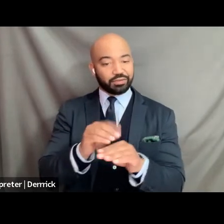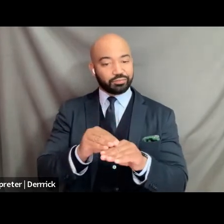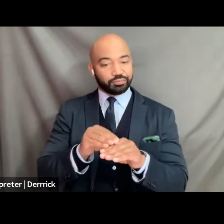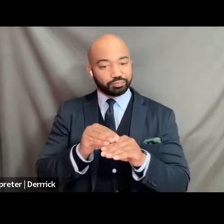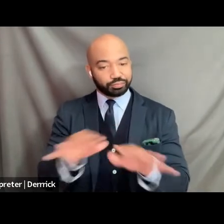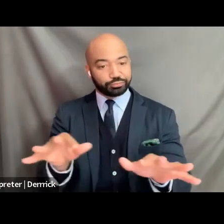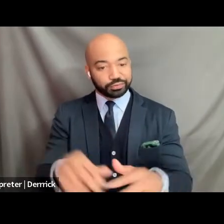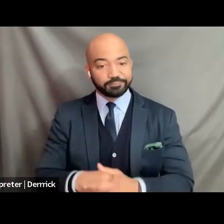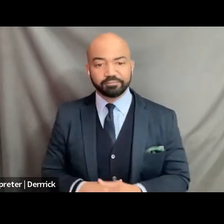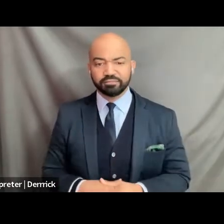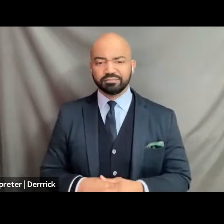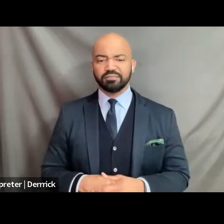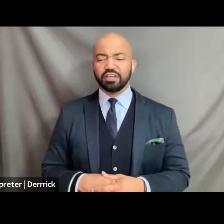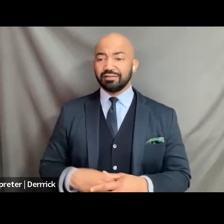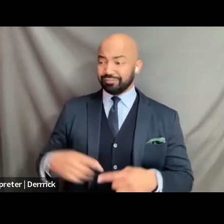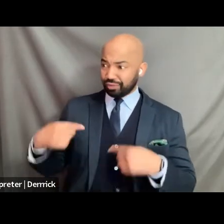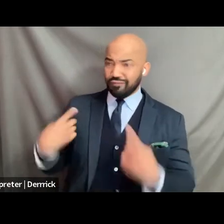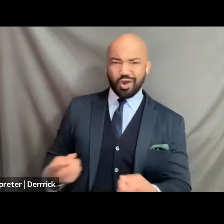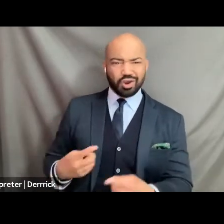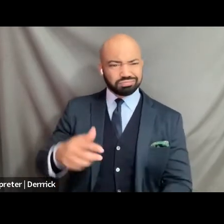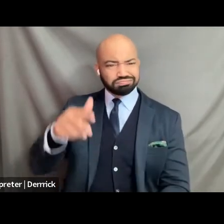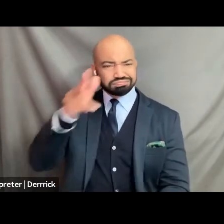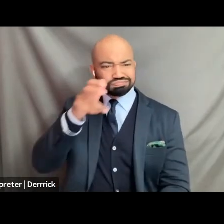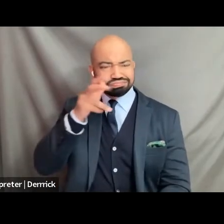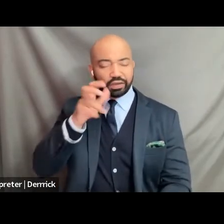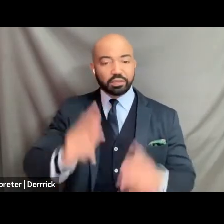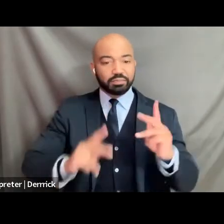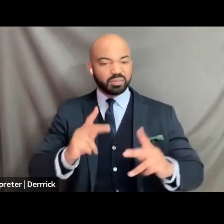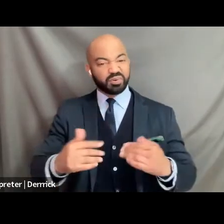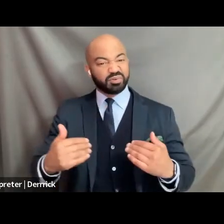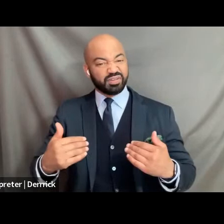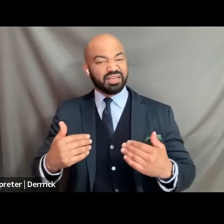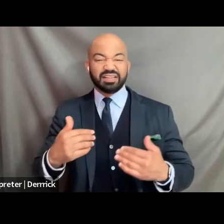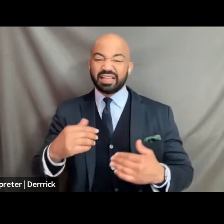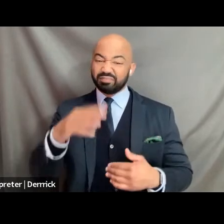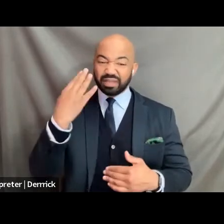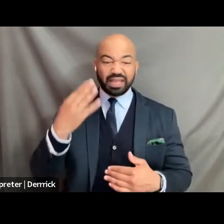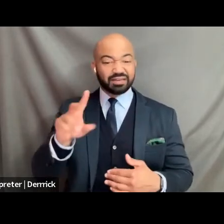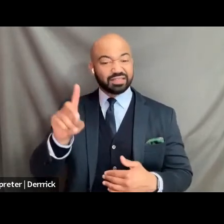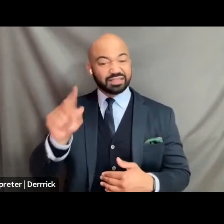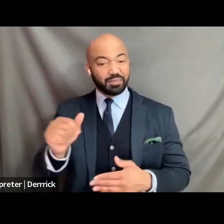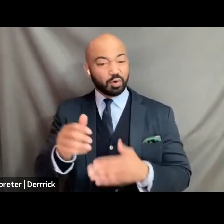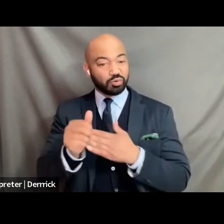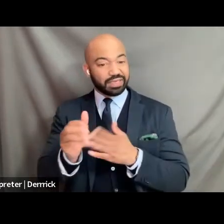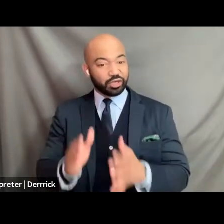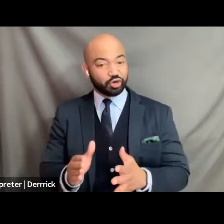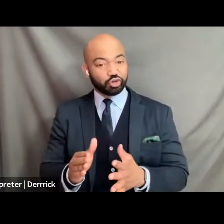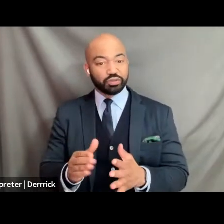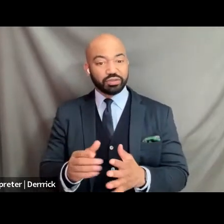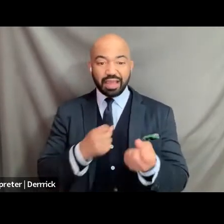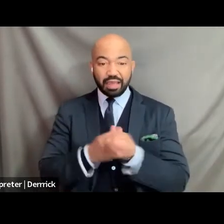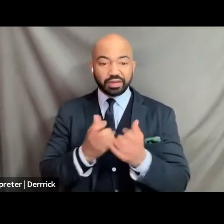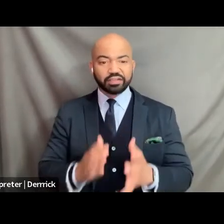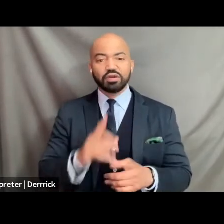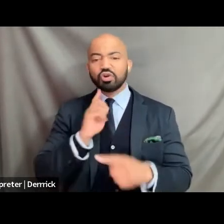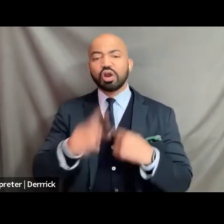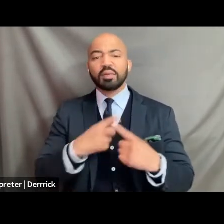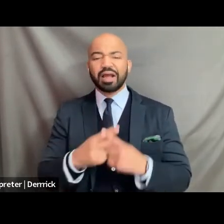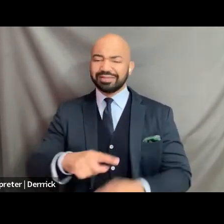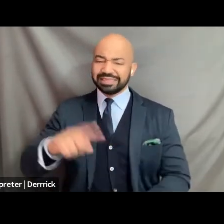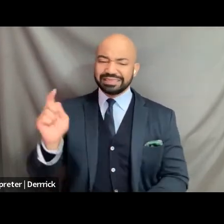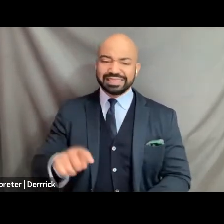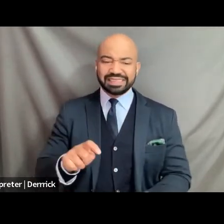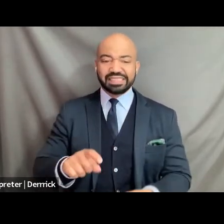powerful and trailblazing black disabled leaders and advocates about the necessity and importance of having an